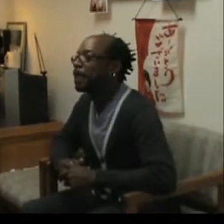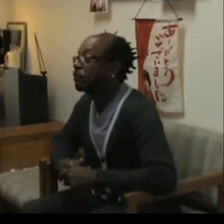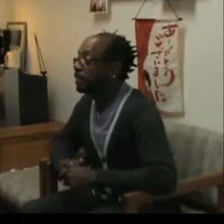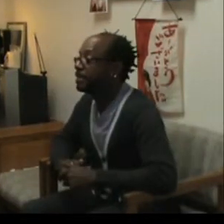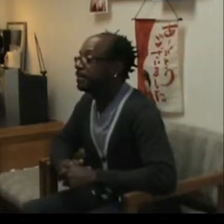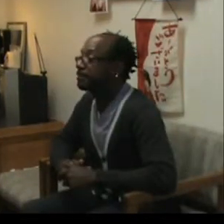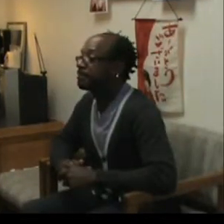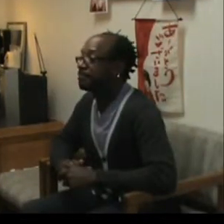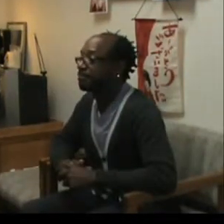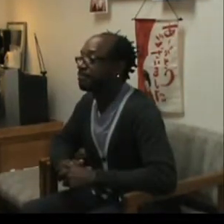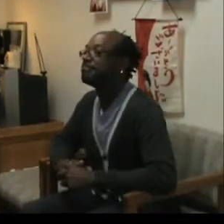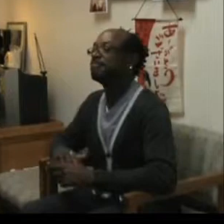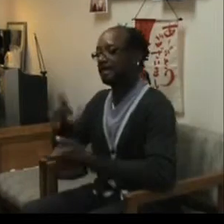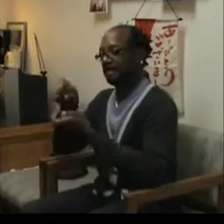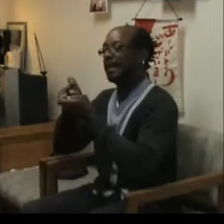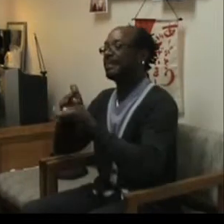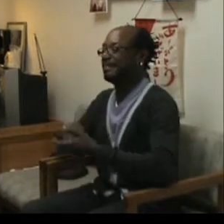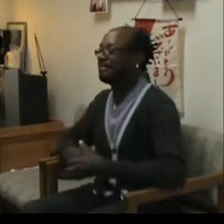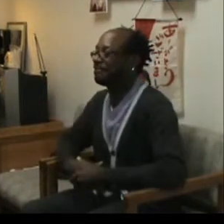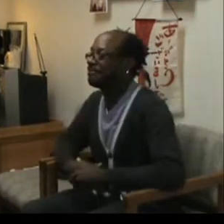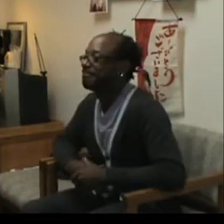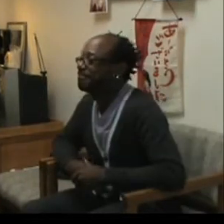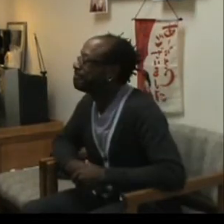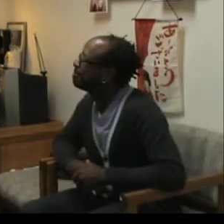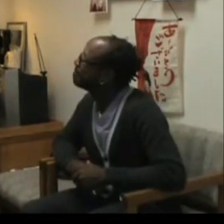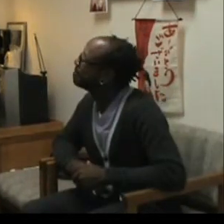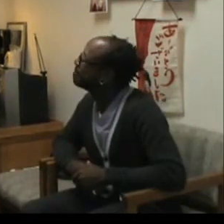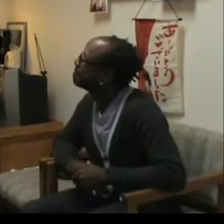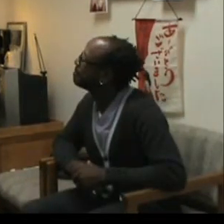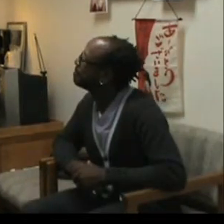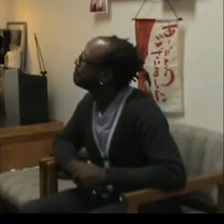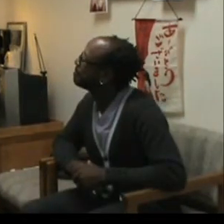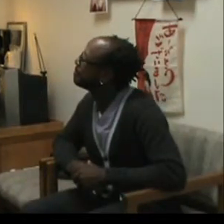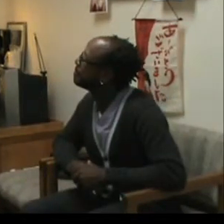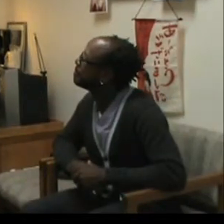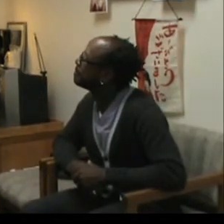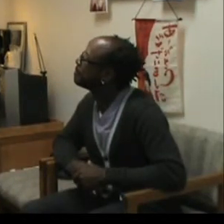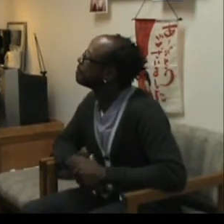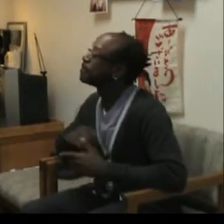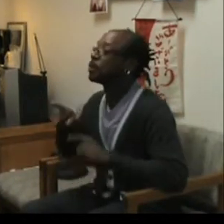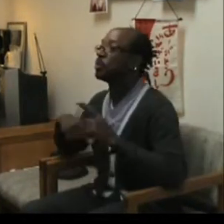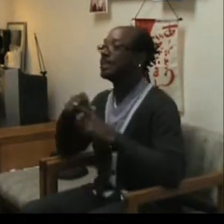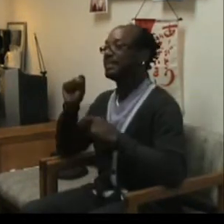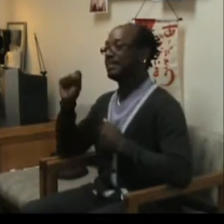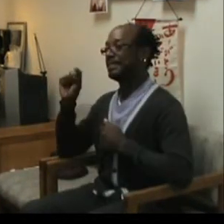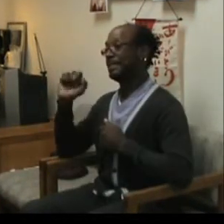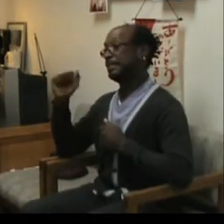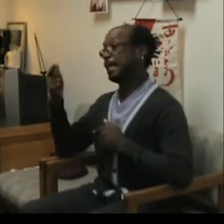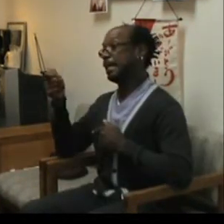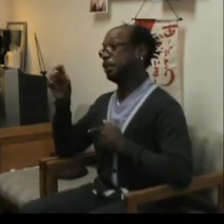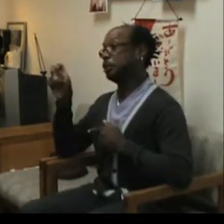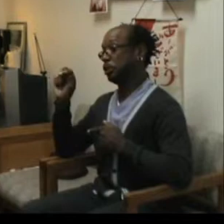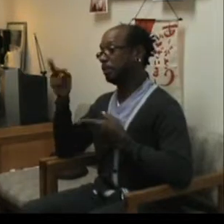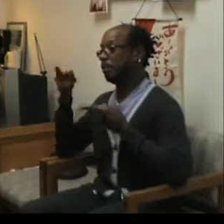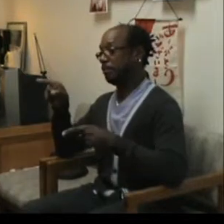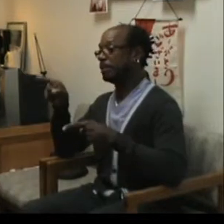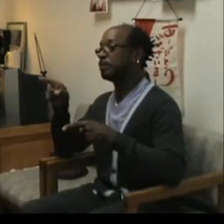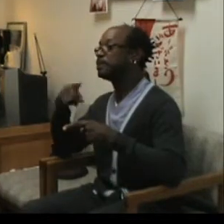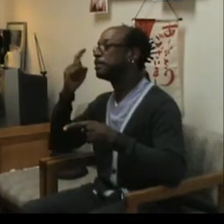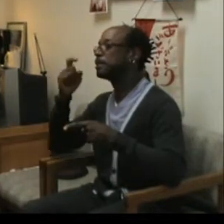Release it. Exactly, exactly. So when stagnation happens, it is because of one of three